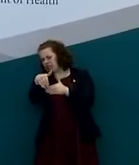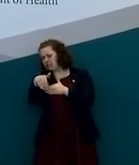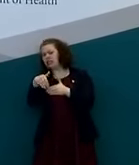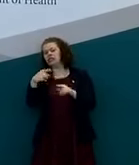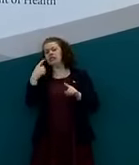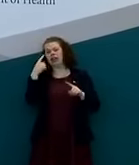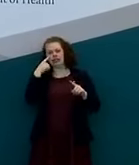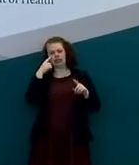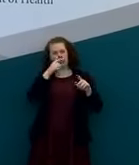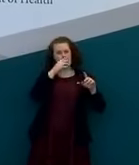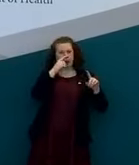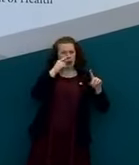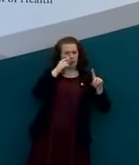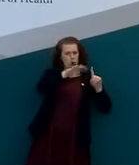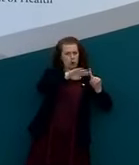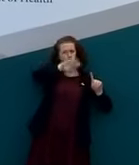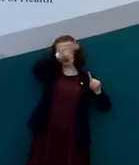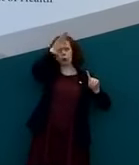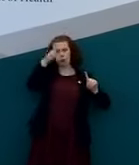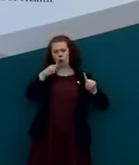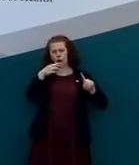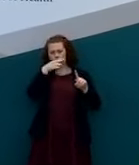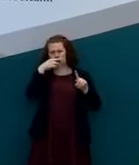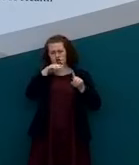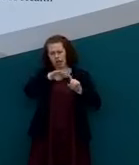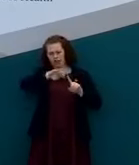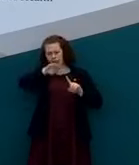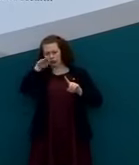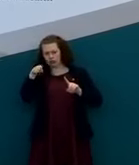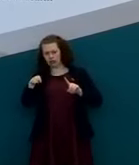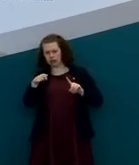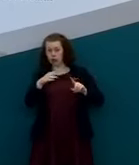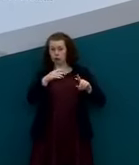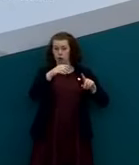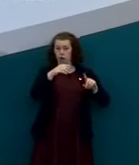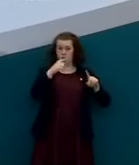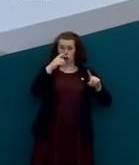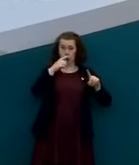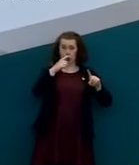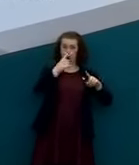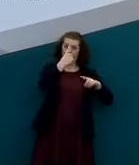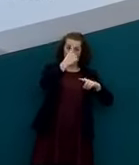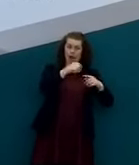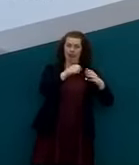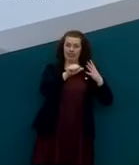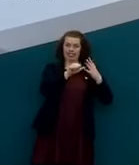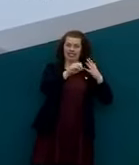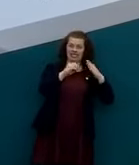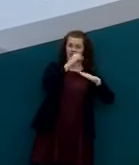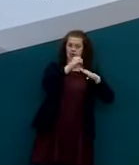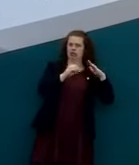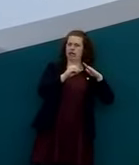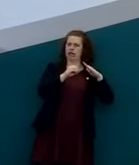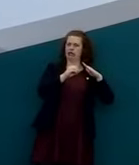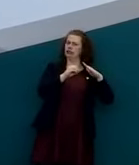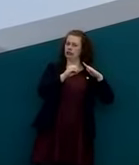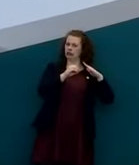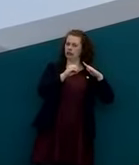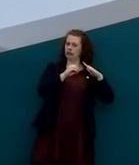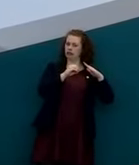reproduction rates one is about 60 percent of the other the 2.7 is about 60 percent